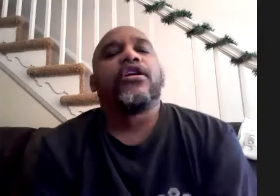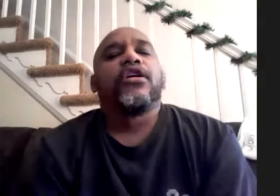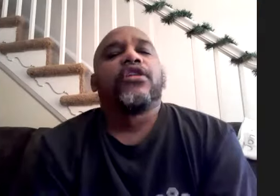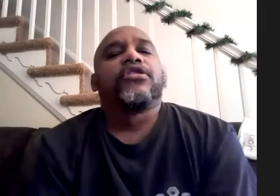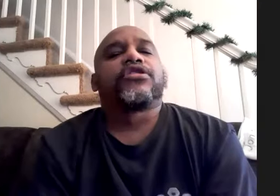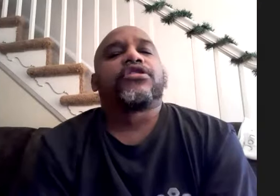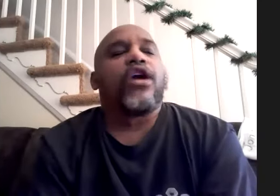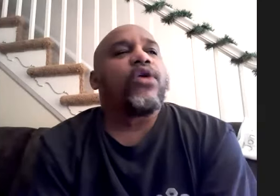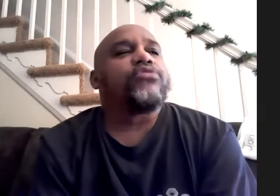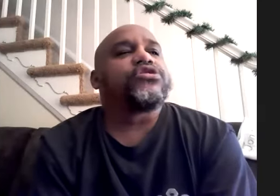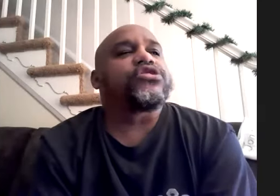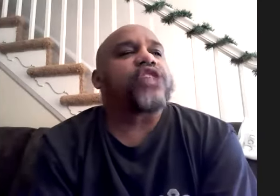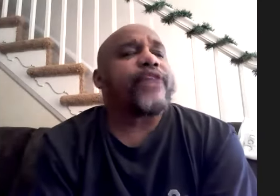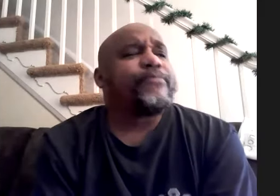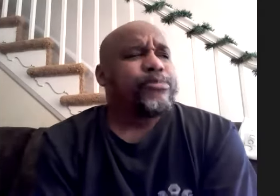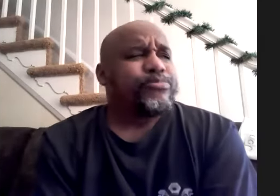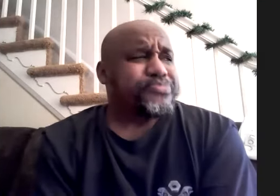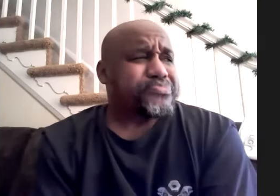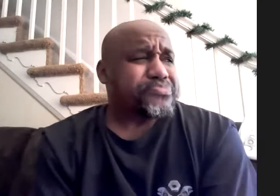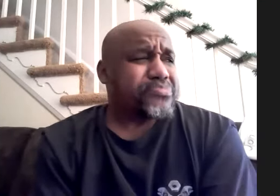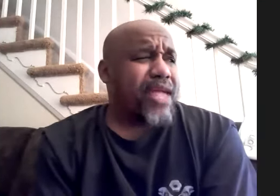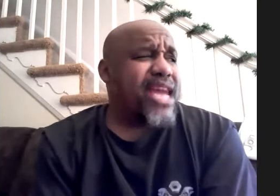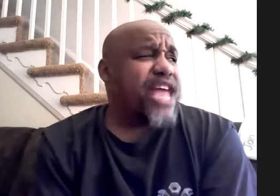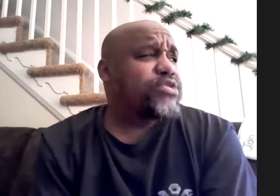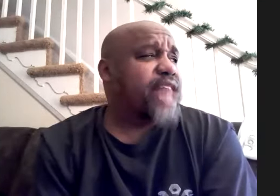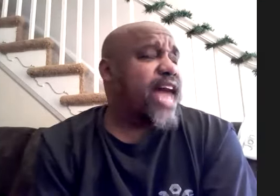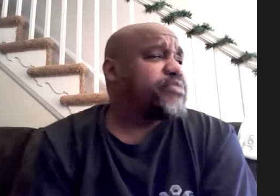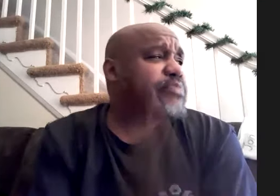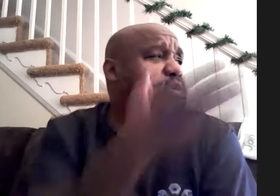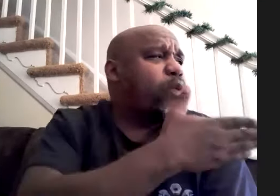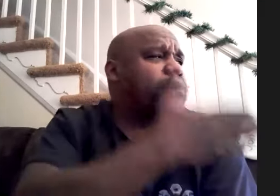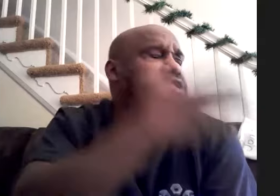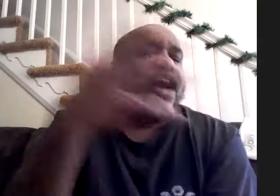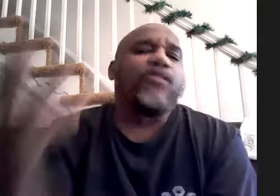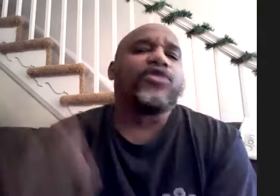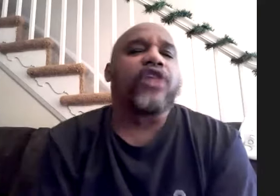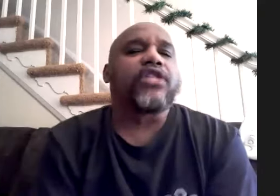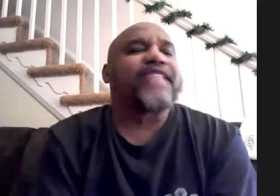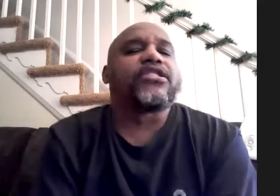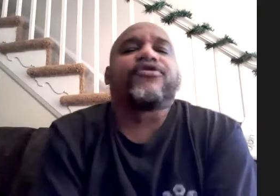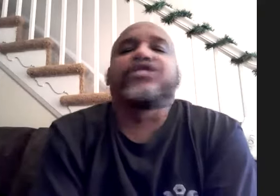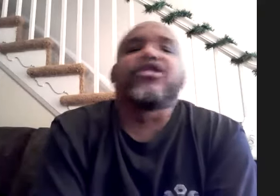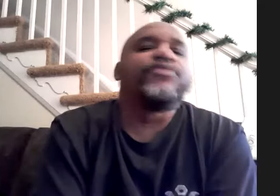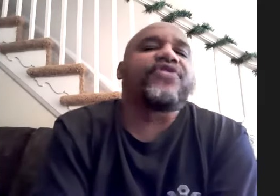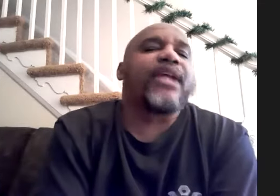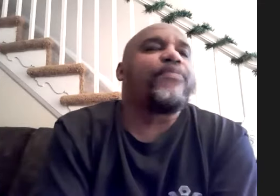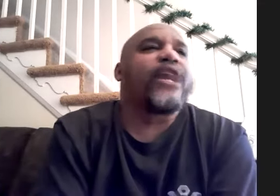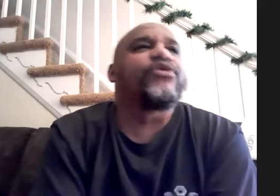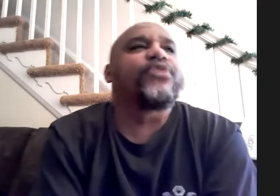so it was just like and i use that with with lots of different styles of music that i play and that was one of the